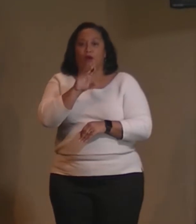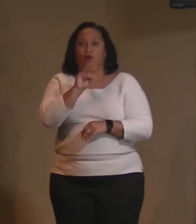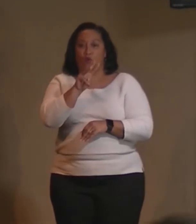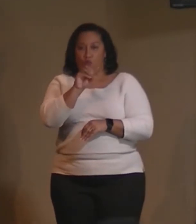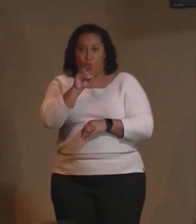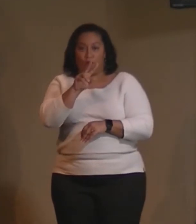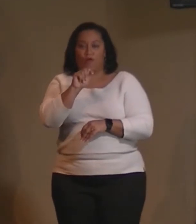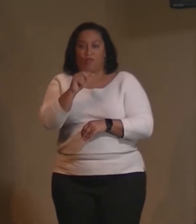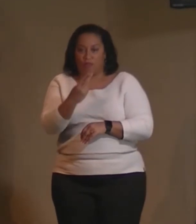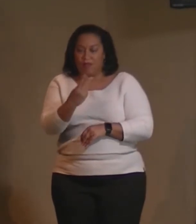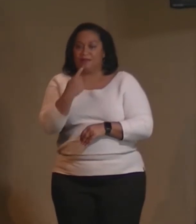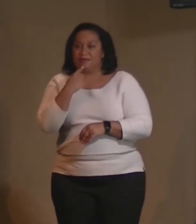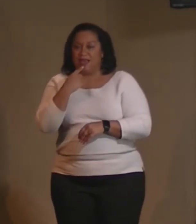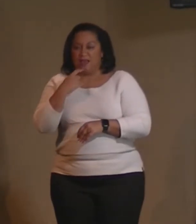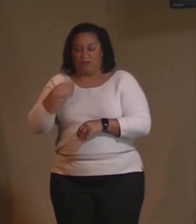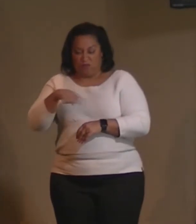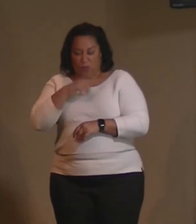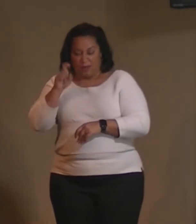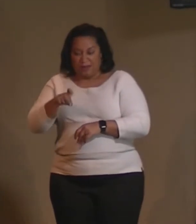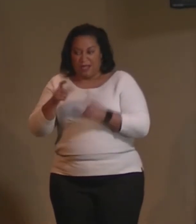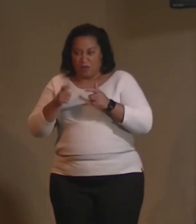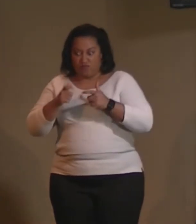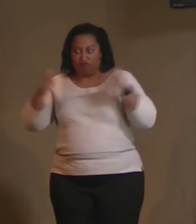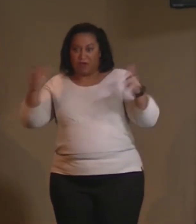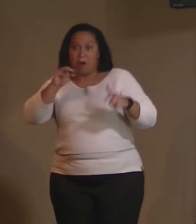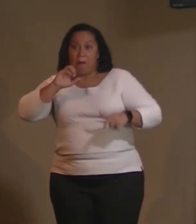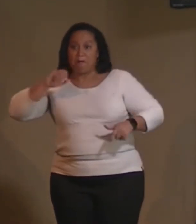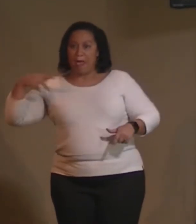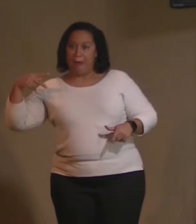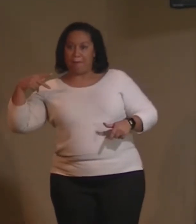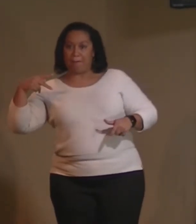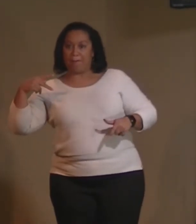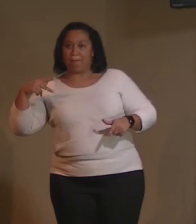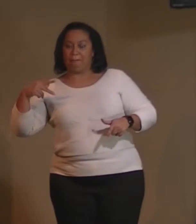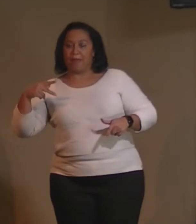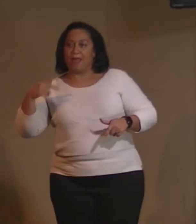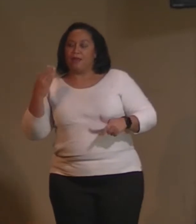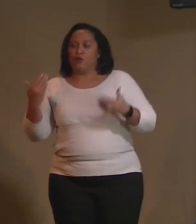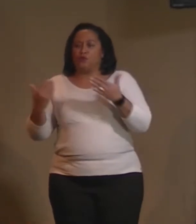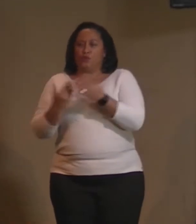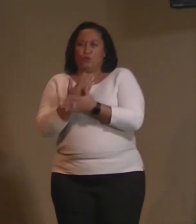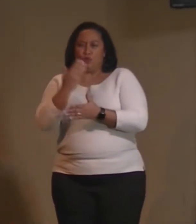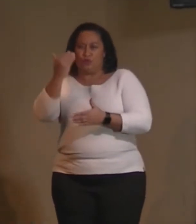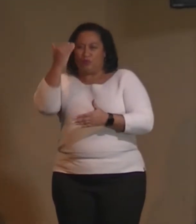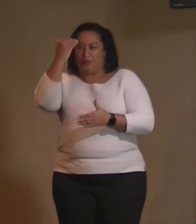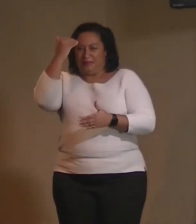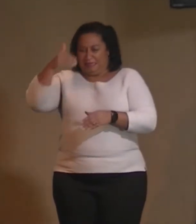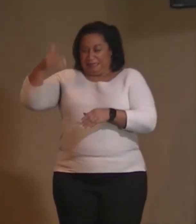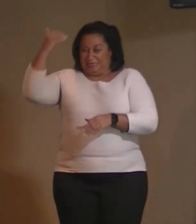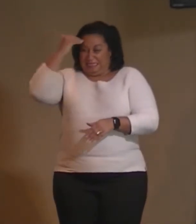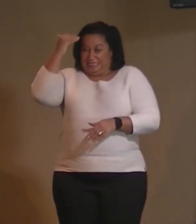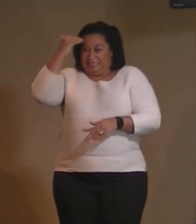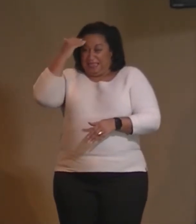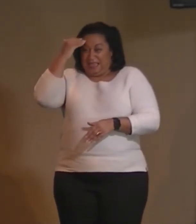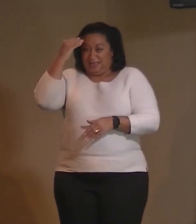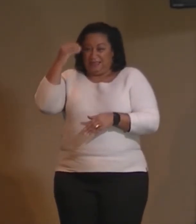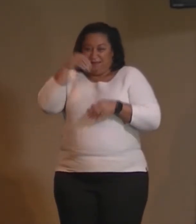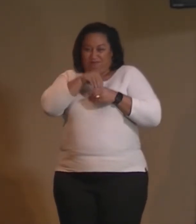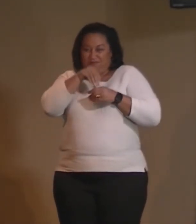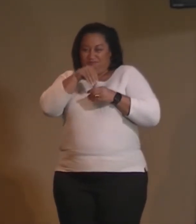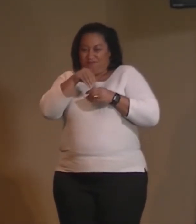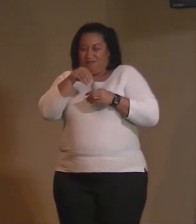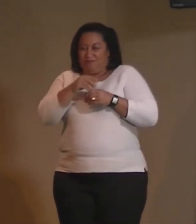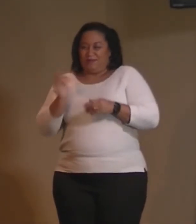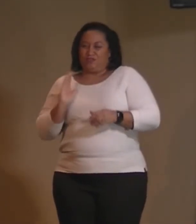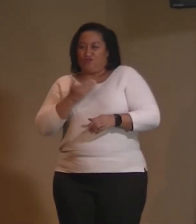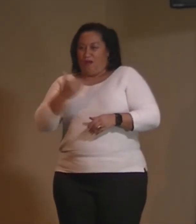need a larger thought of God and a new insight of ourselves. Let's pause on that for